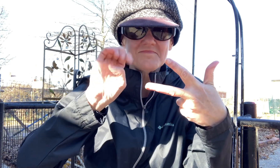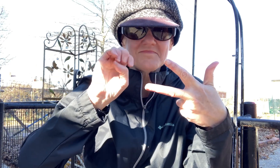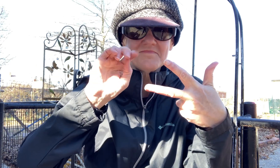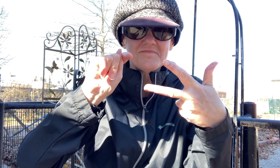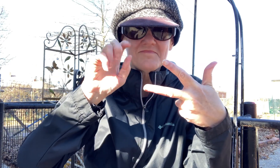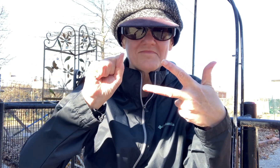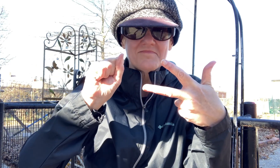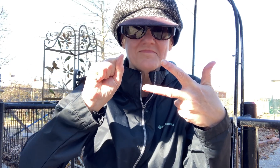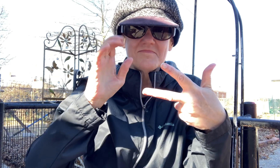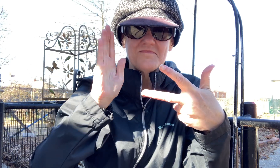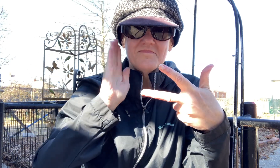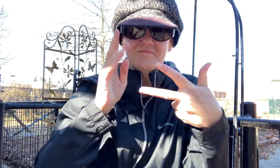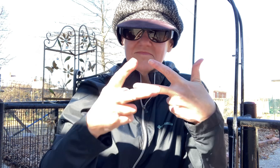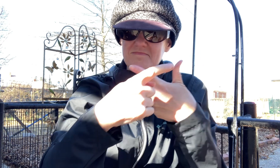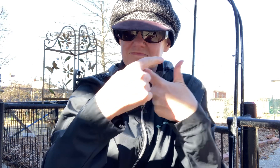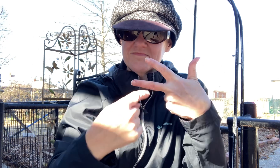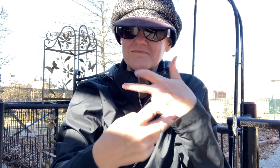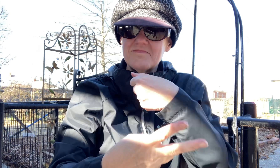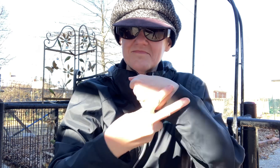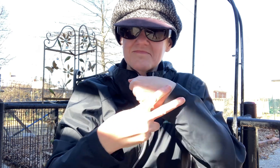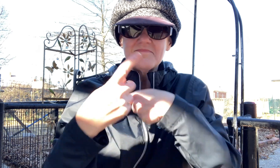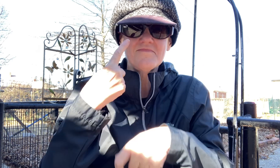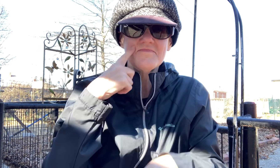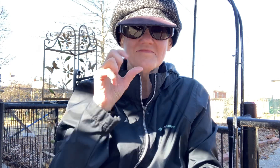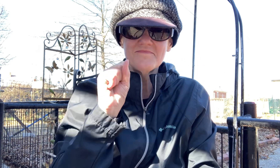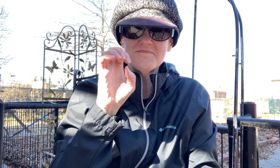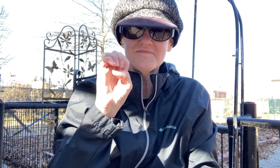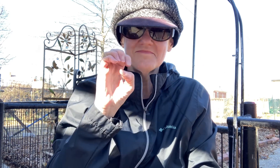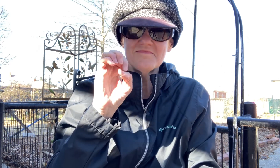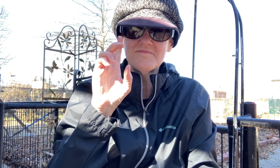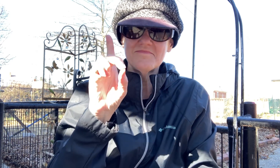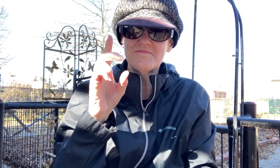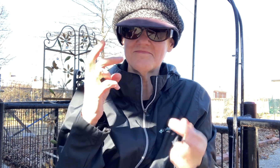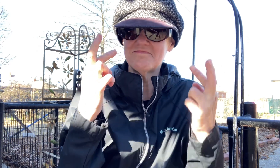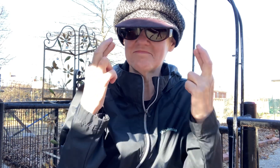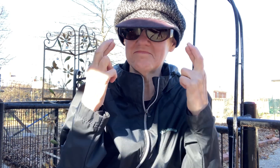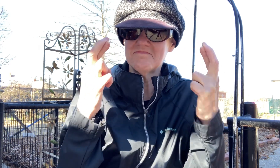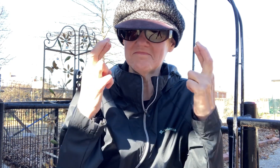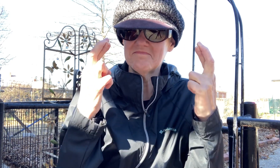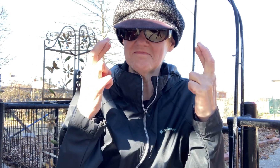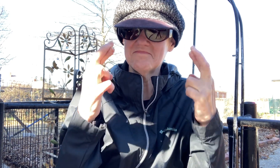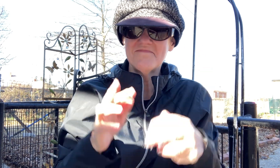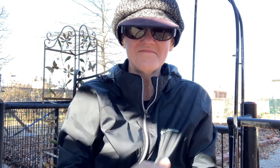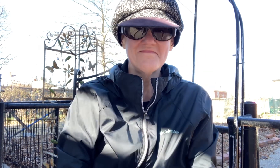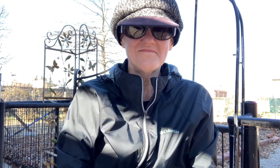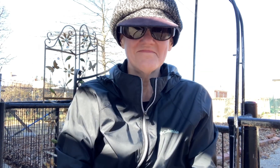beets that we're growing to save the seed hopefully hopefully